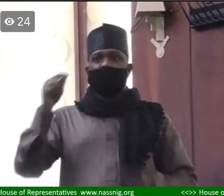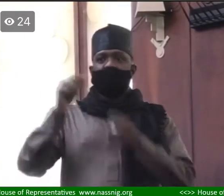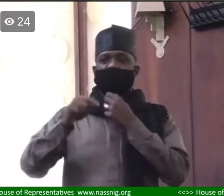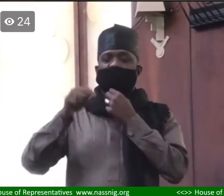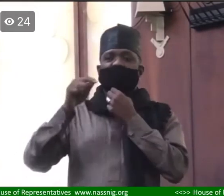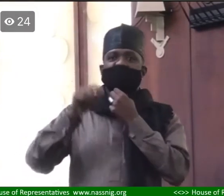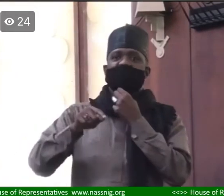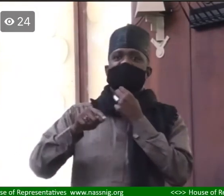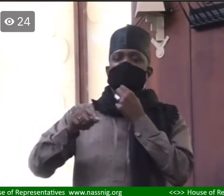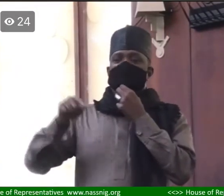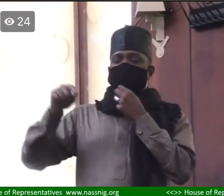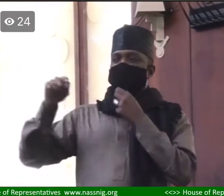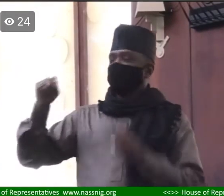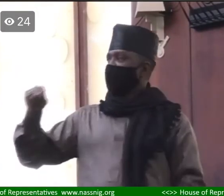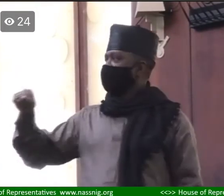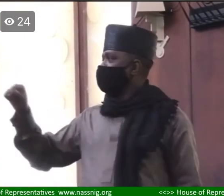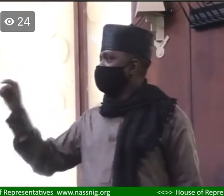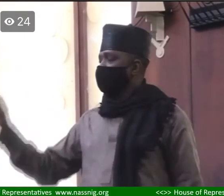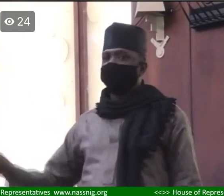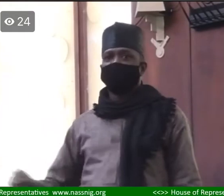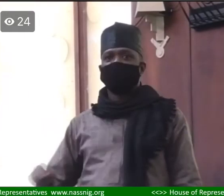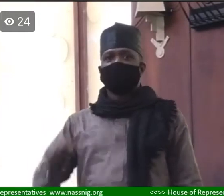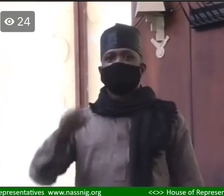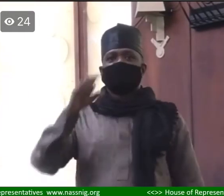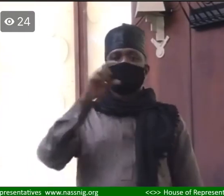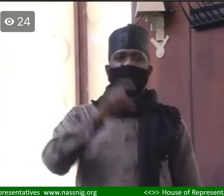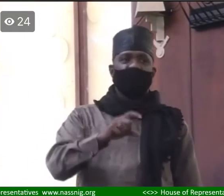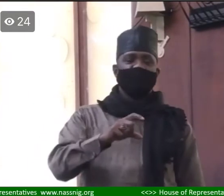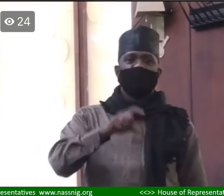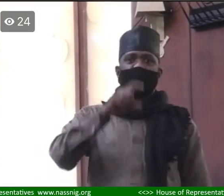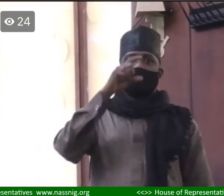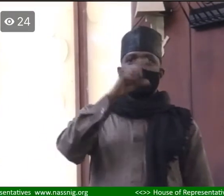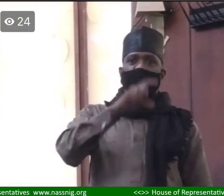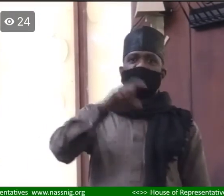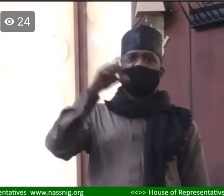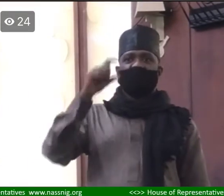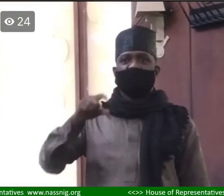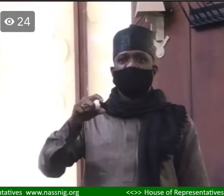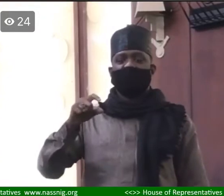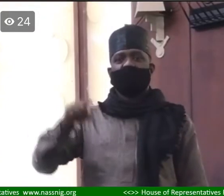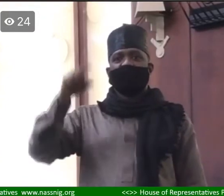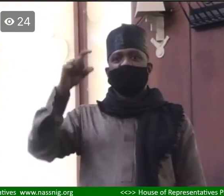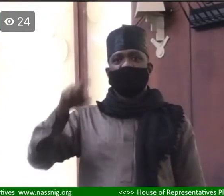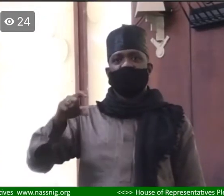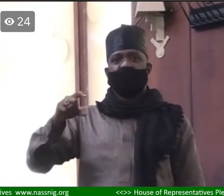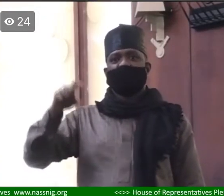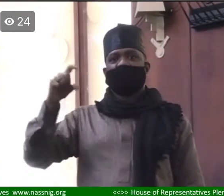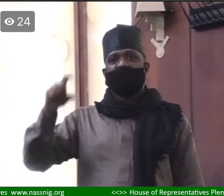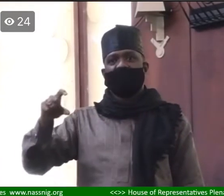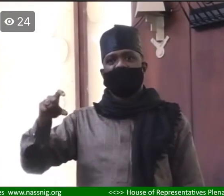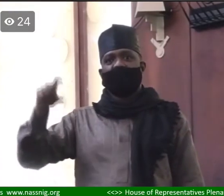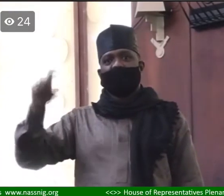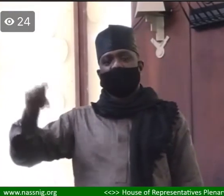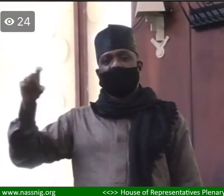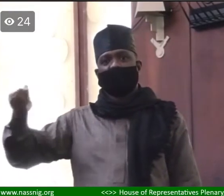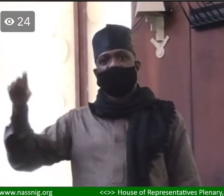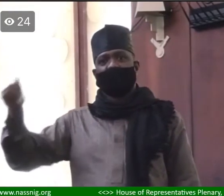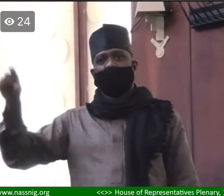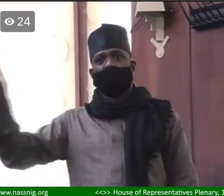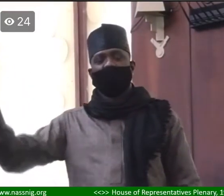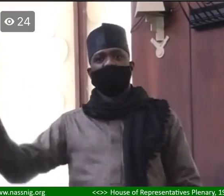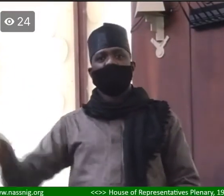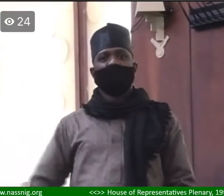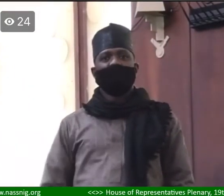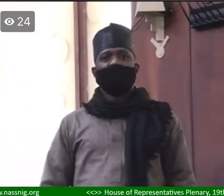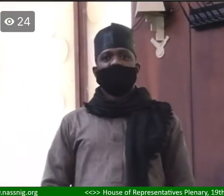So I would want to suggest that the resolution should carry Worre Refinery and Kaduna Refining and Petrochemical